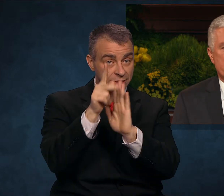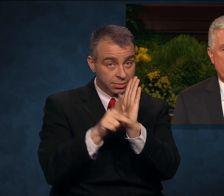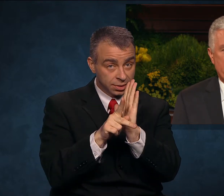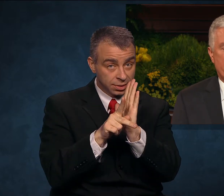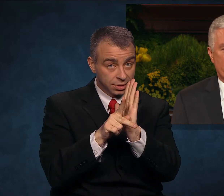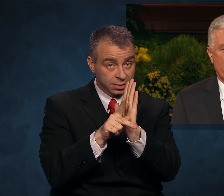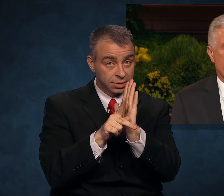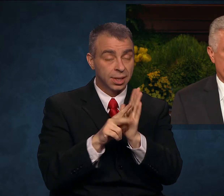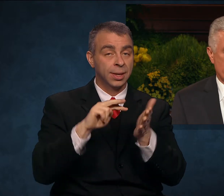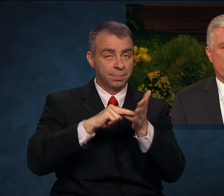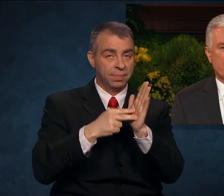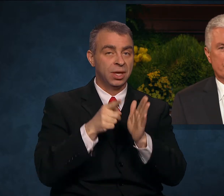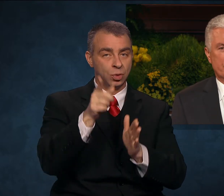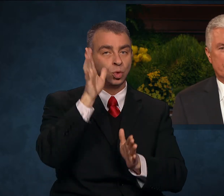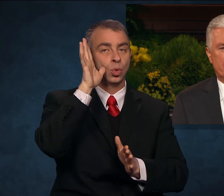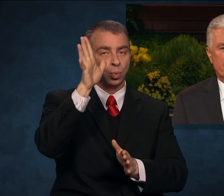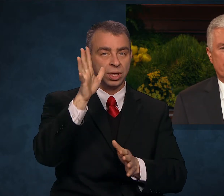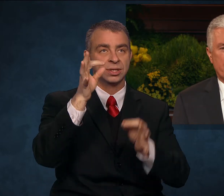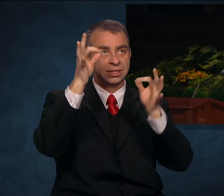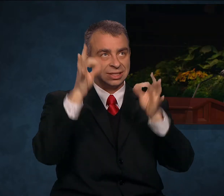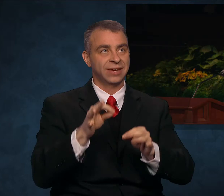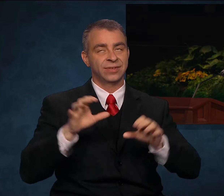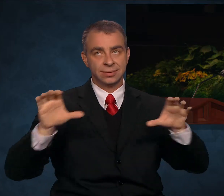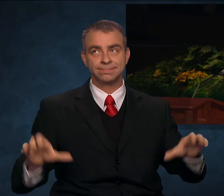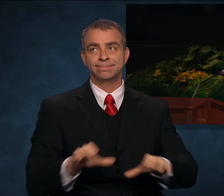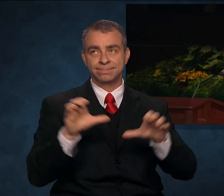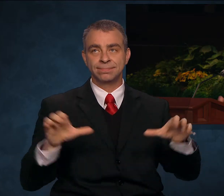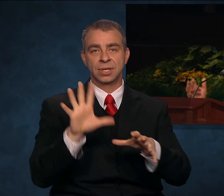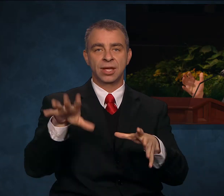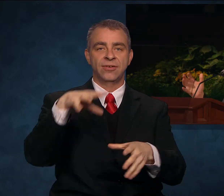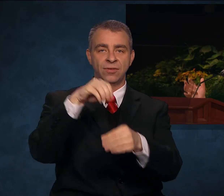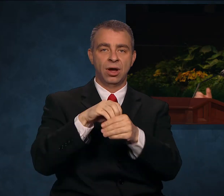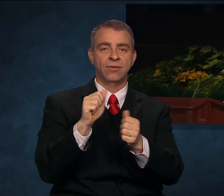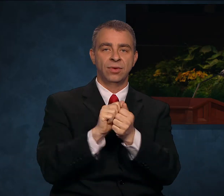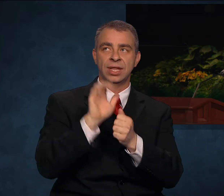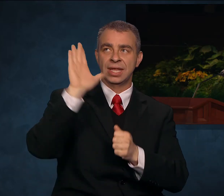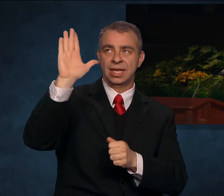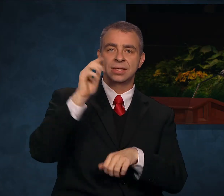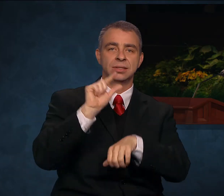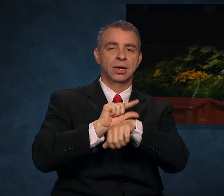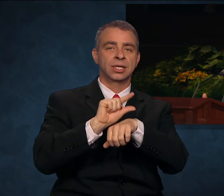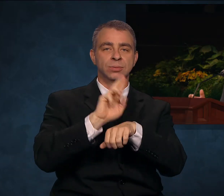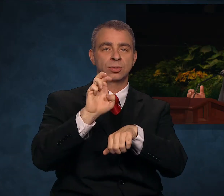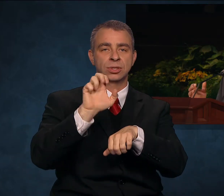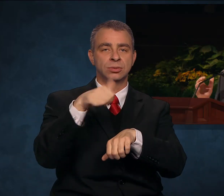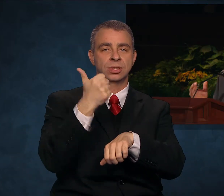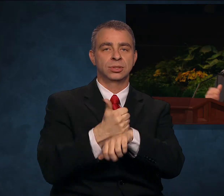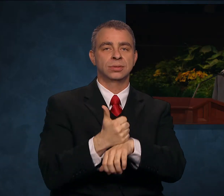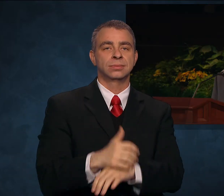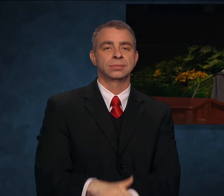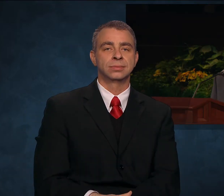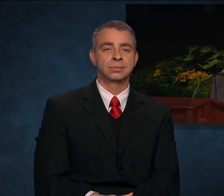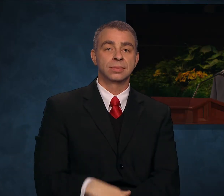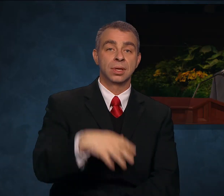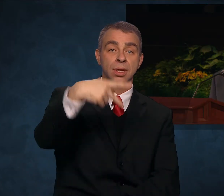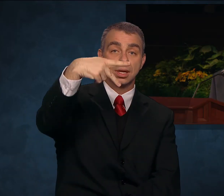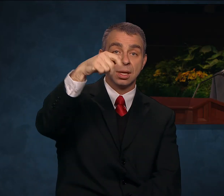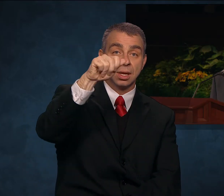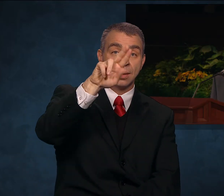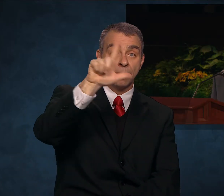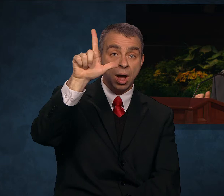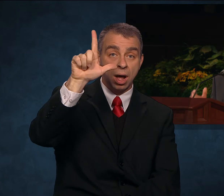sleep through the Restoration. The Apostle Paul wrote, Awake thou that